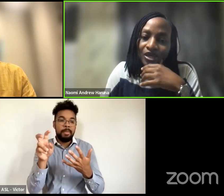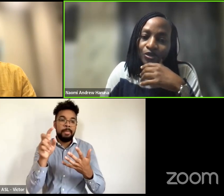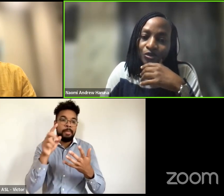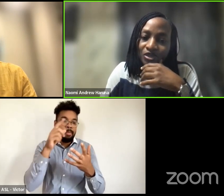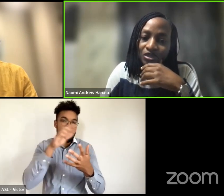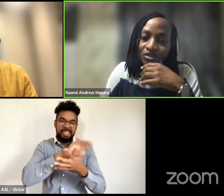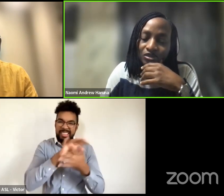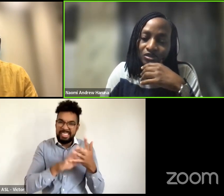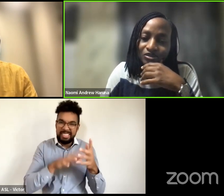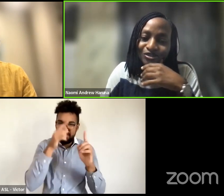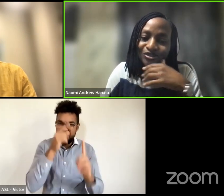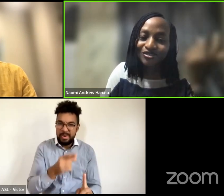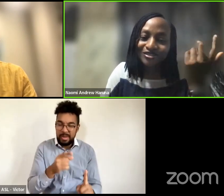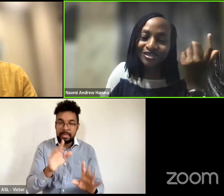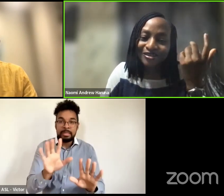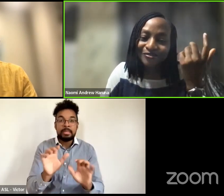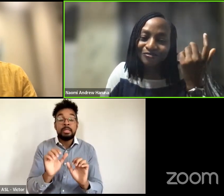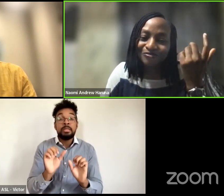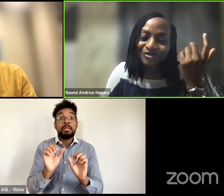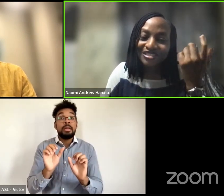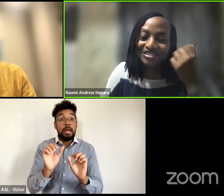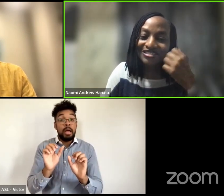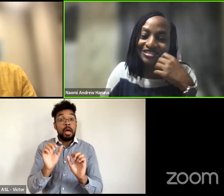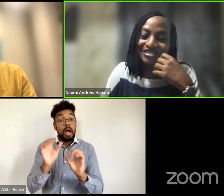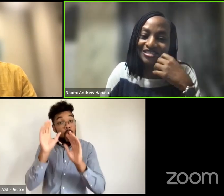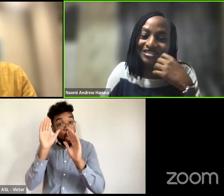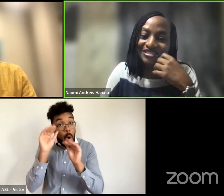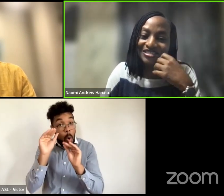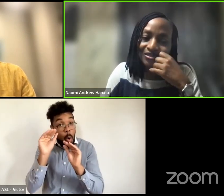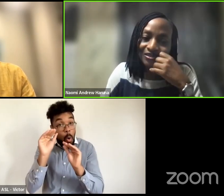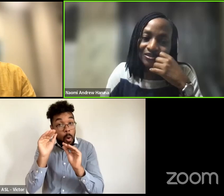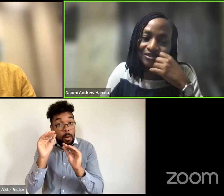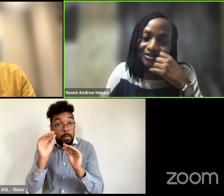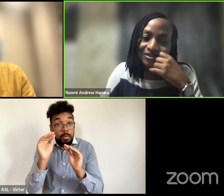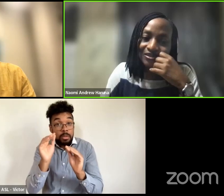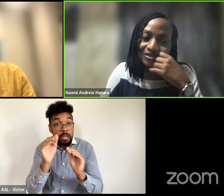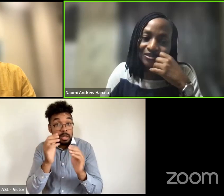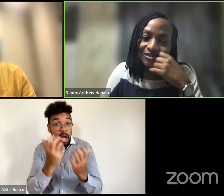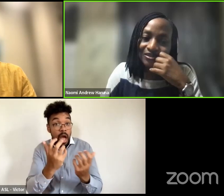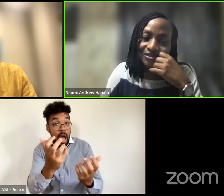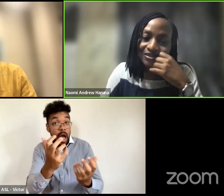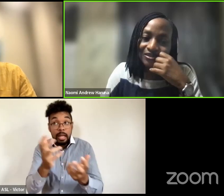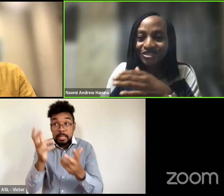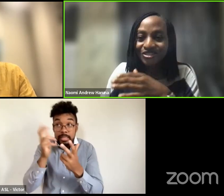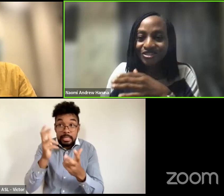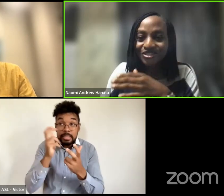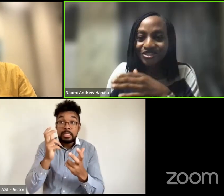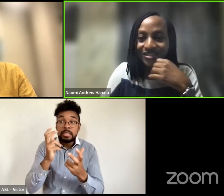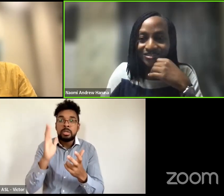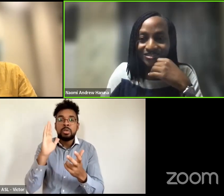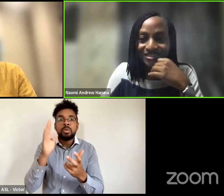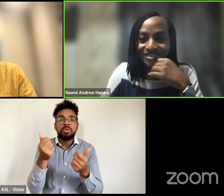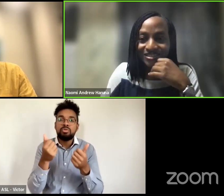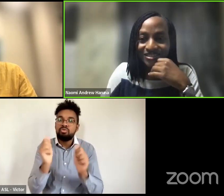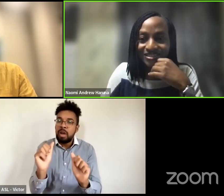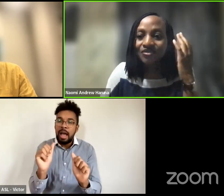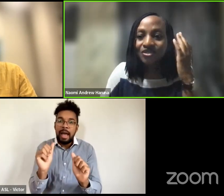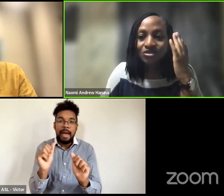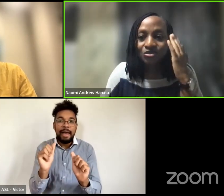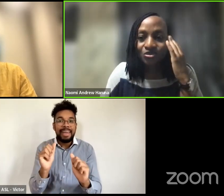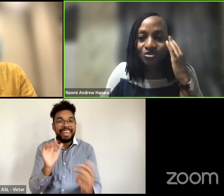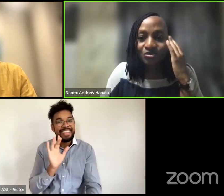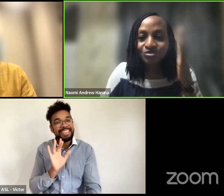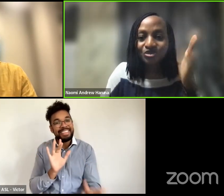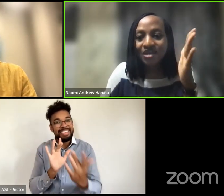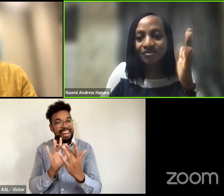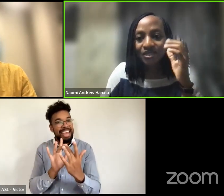i hope that um listeners would um try and just connect because there